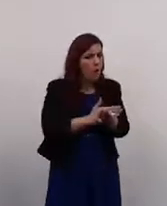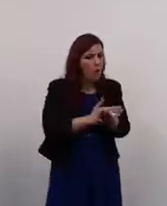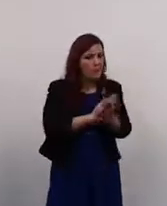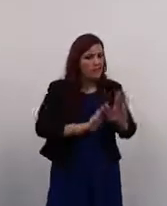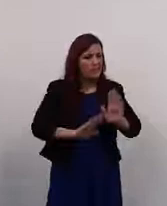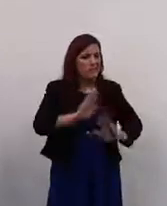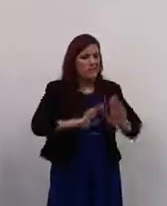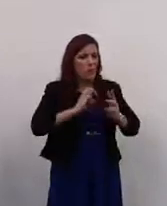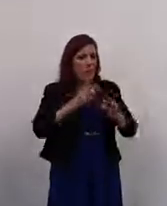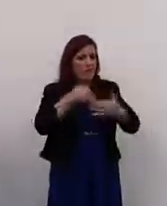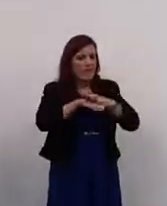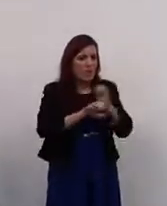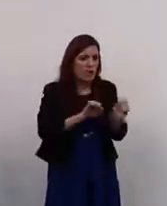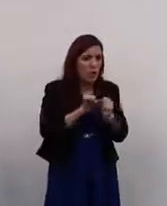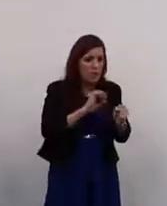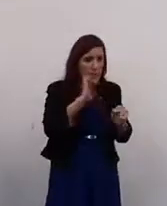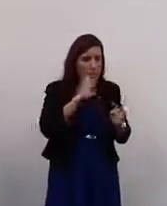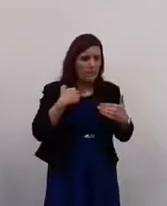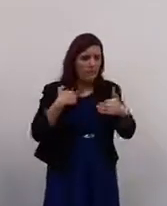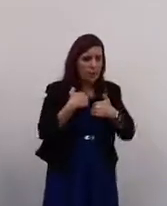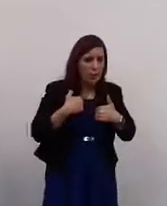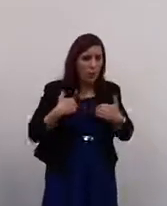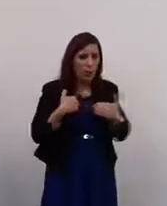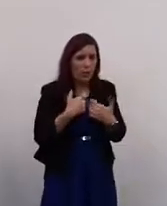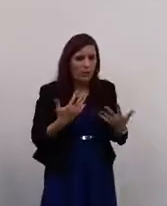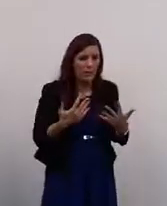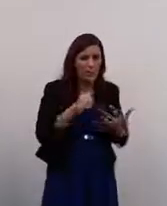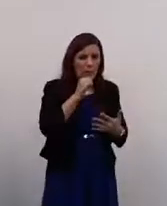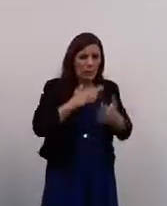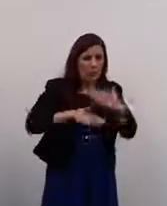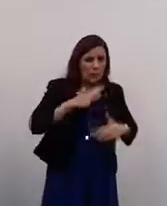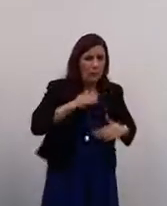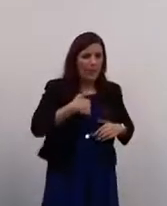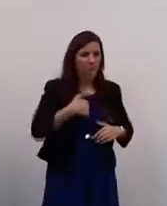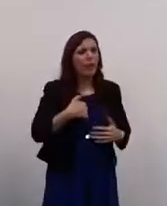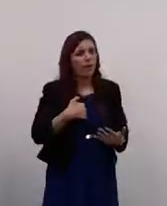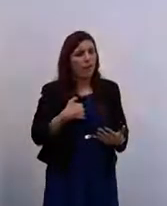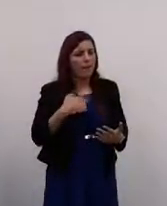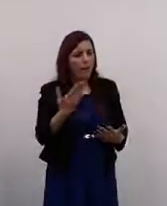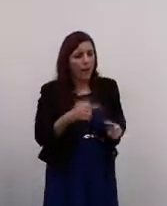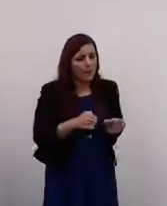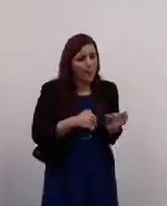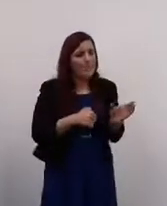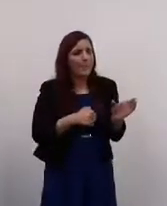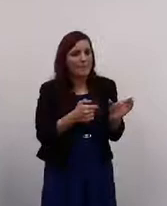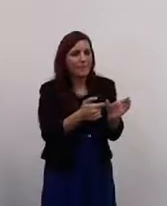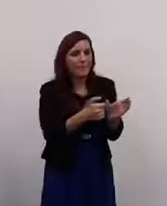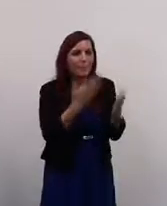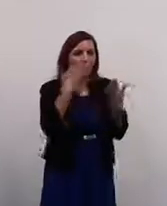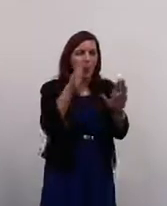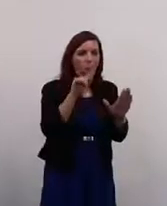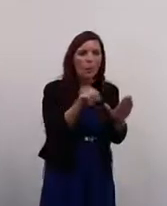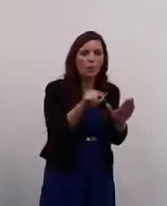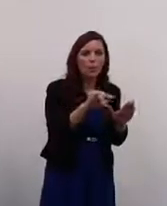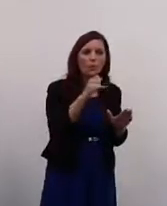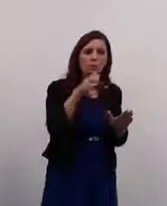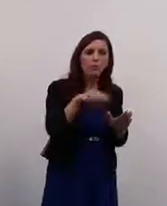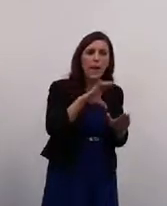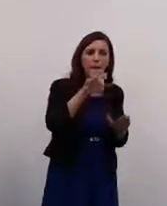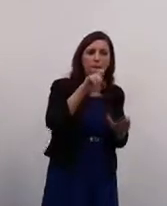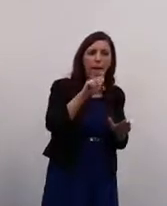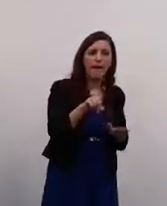very concerned about it because of that hidden disability. So yes, John Card